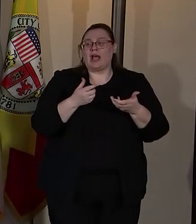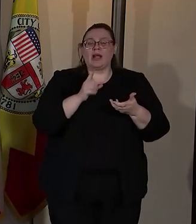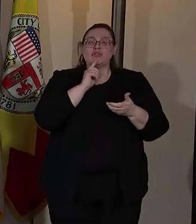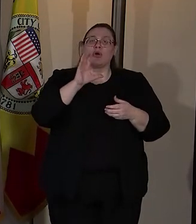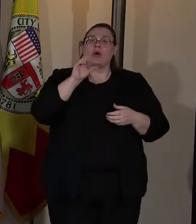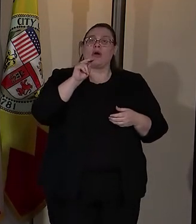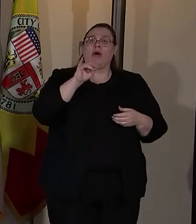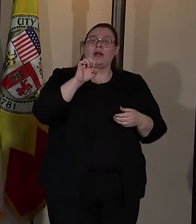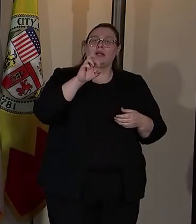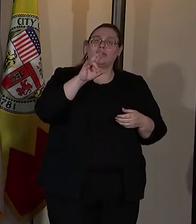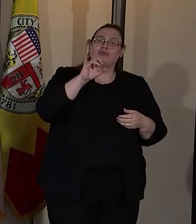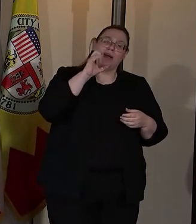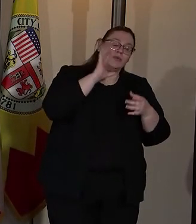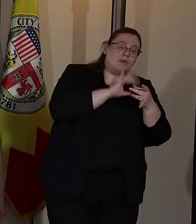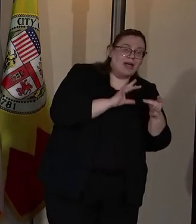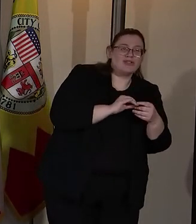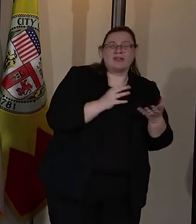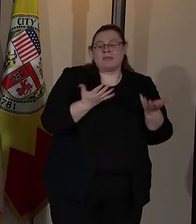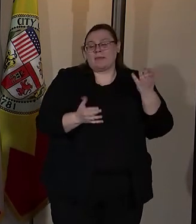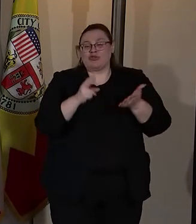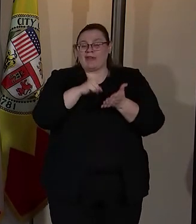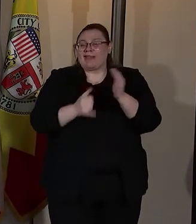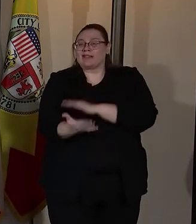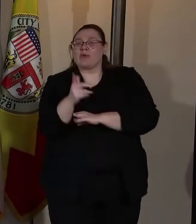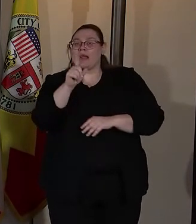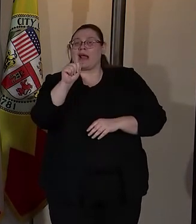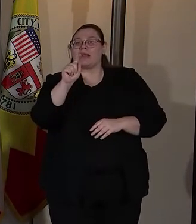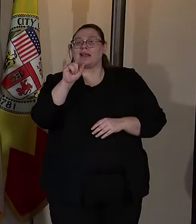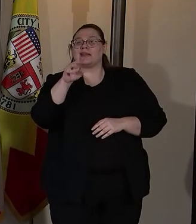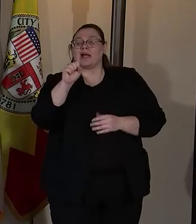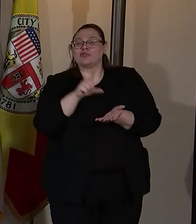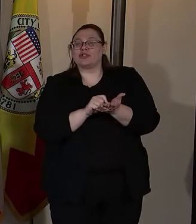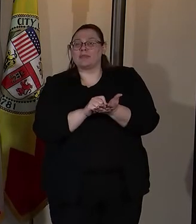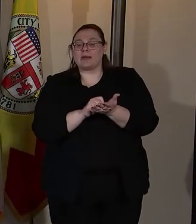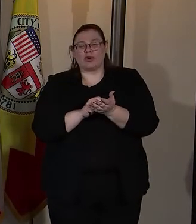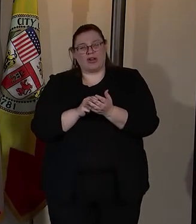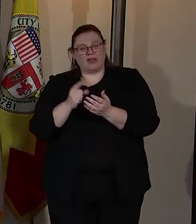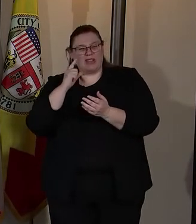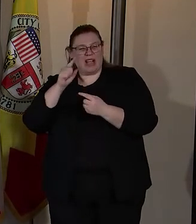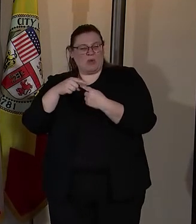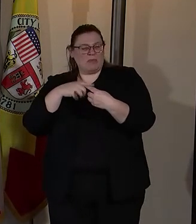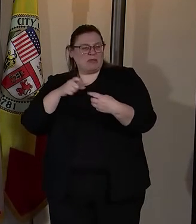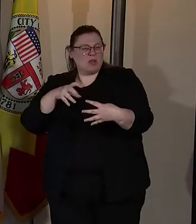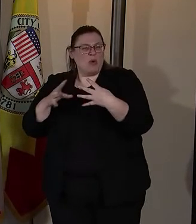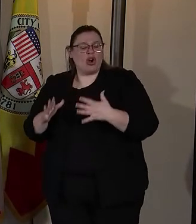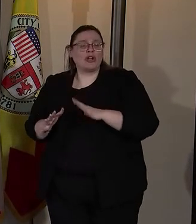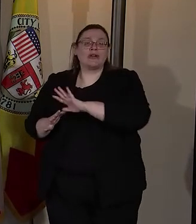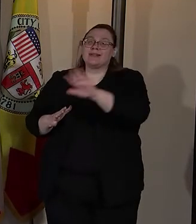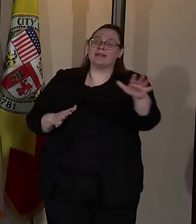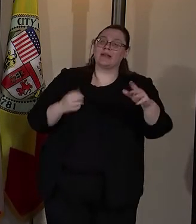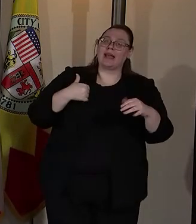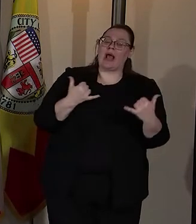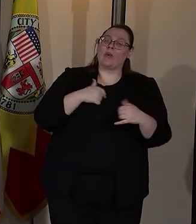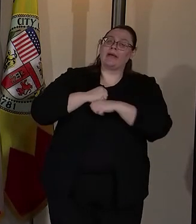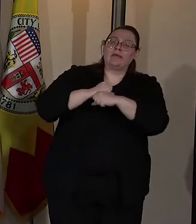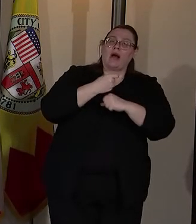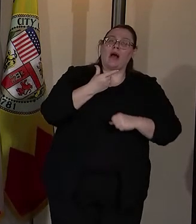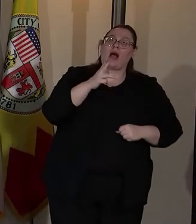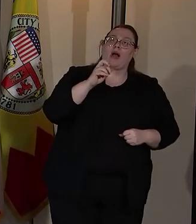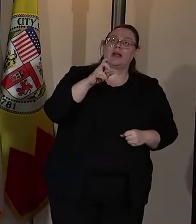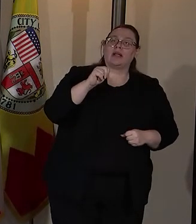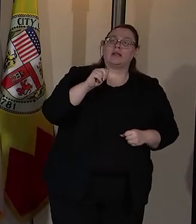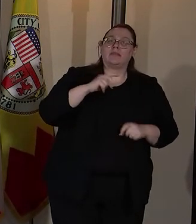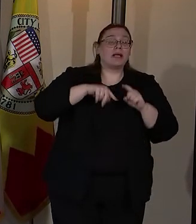from Connie Rice and as you read in the LA Times maybe today about moving from a warrior mentality to a guardian mentality but it isn't just about the police officers